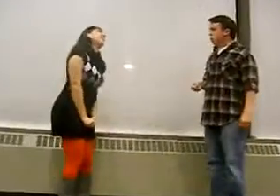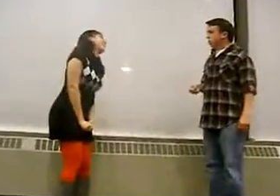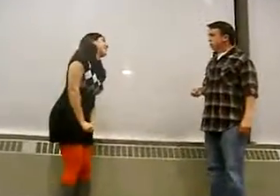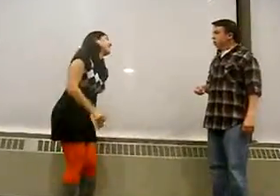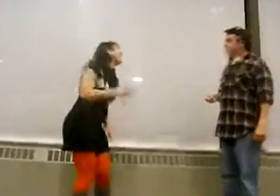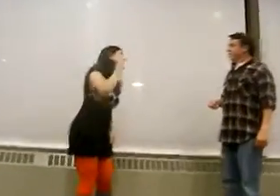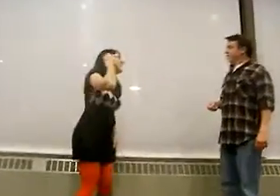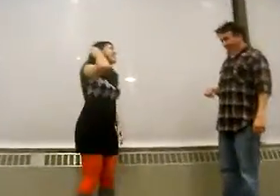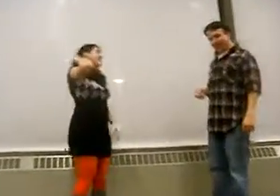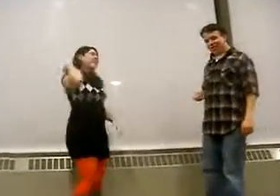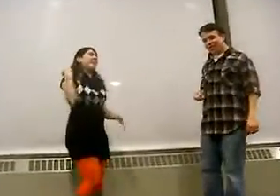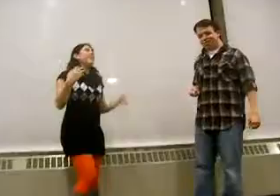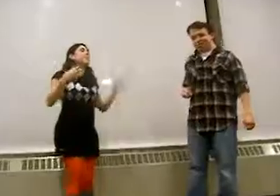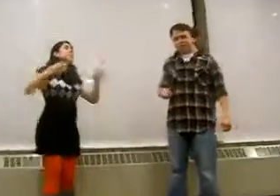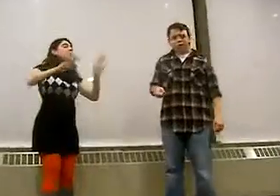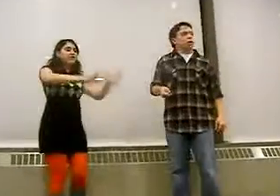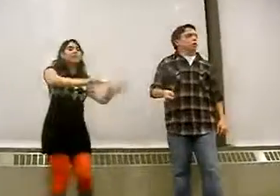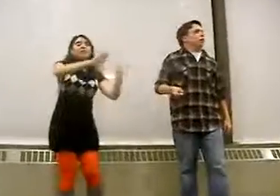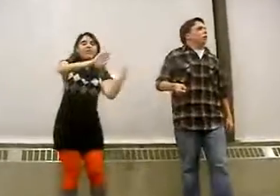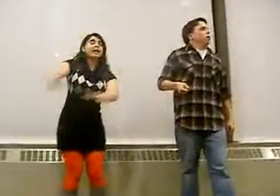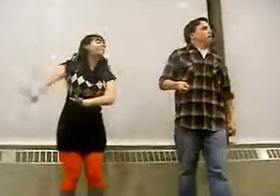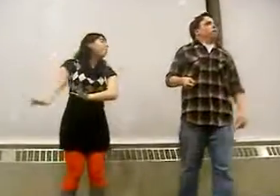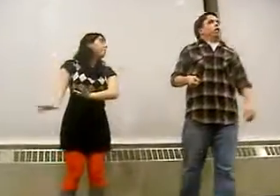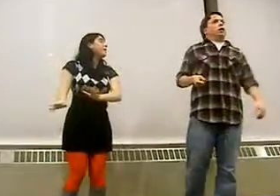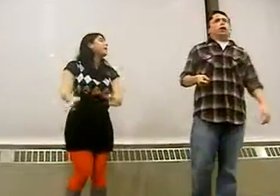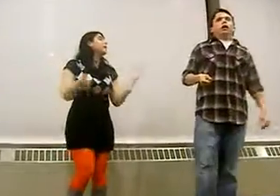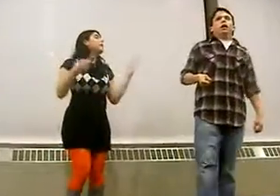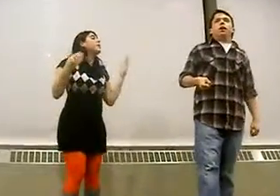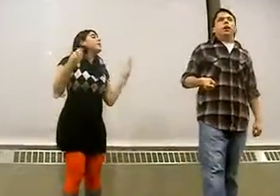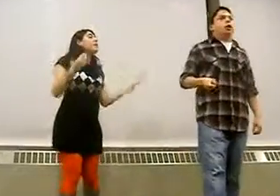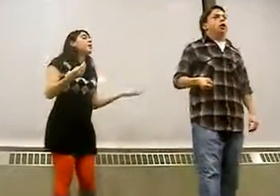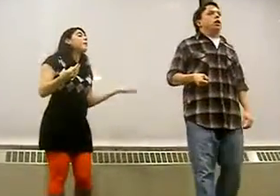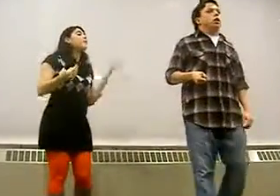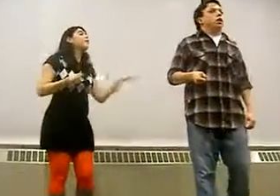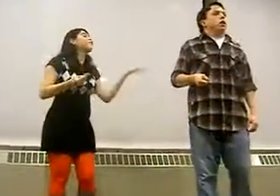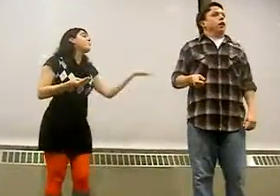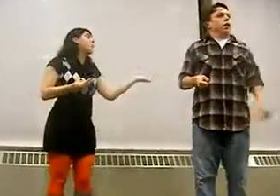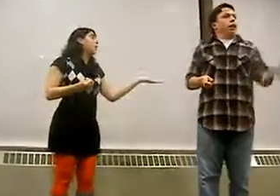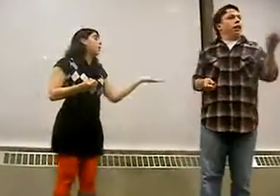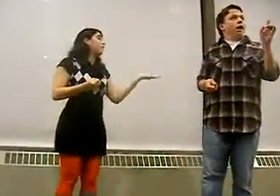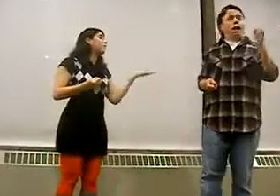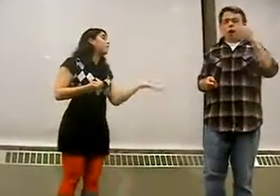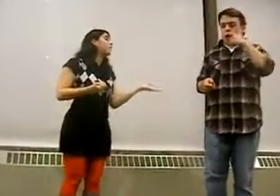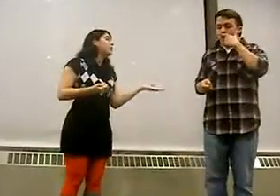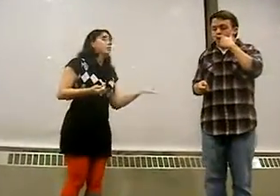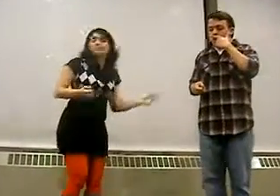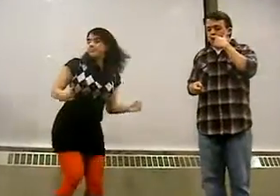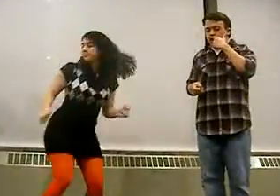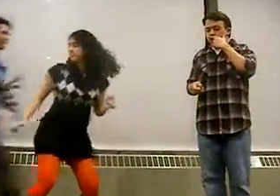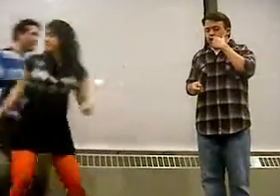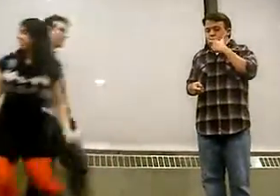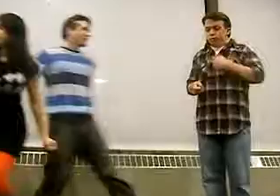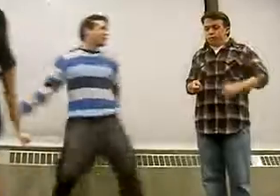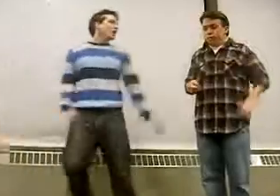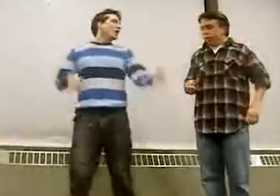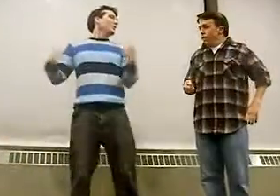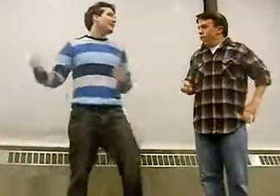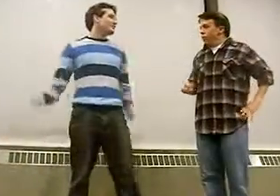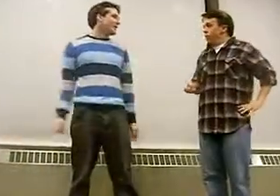Okay, um, so let's just forget about the sweaters and talk about what did your brother want. Freeze! Oh, that's right.